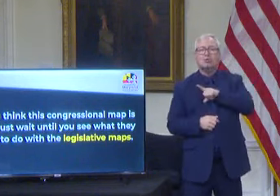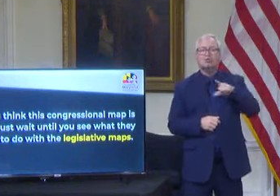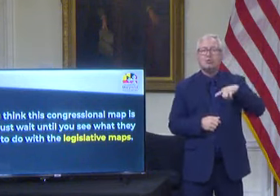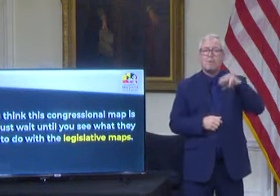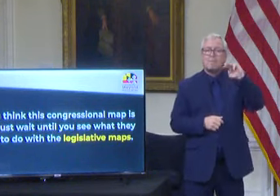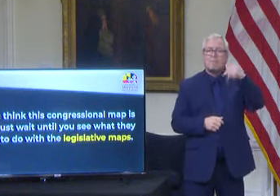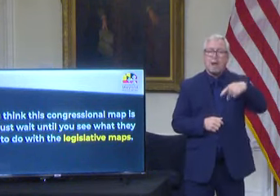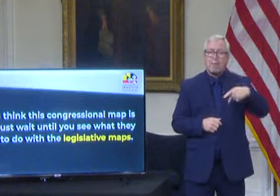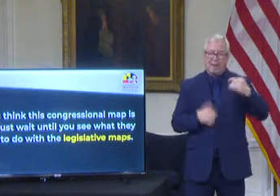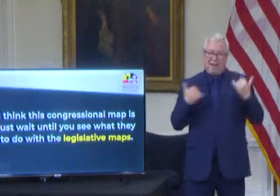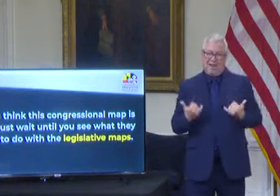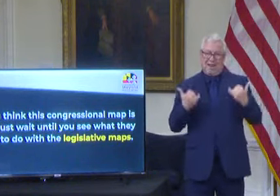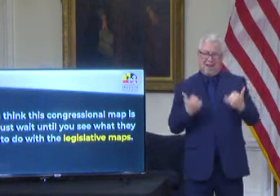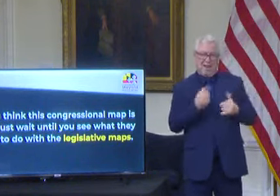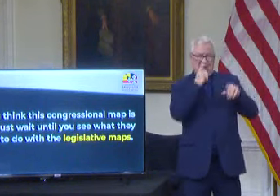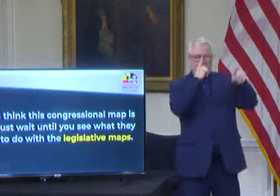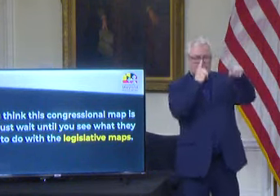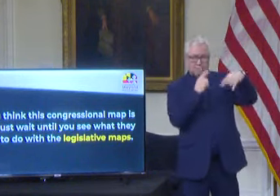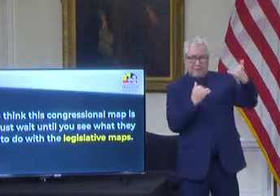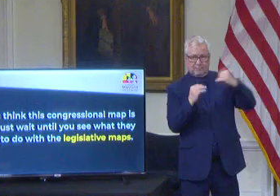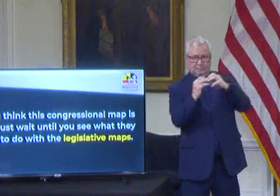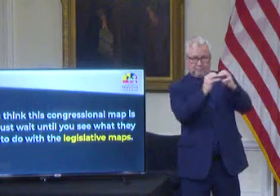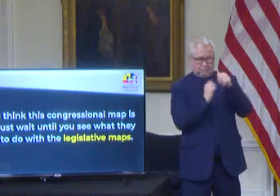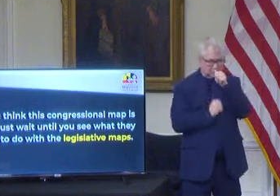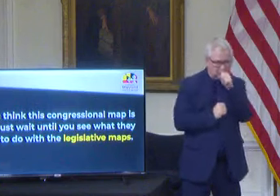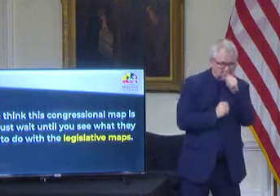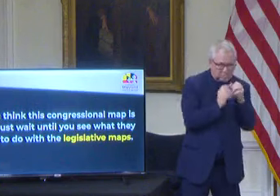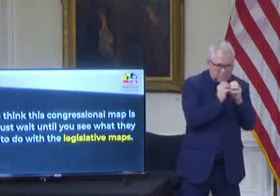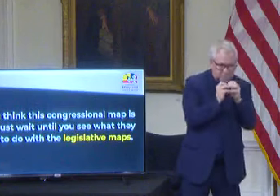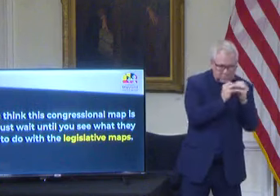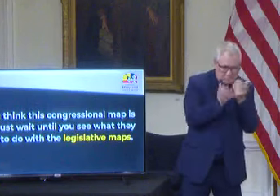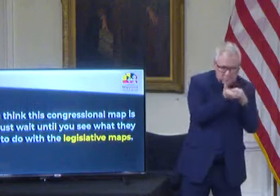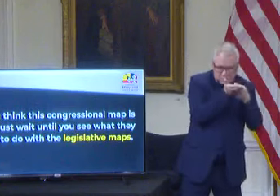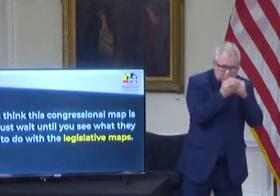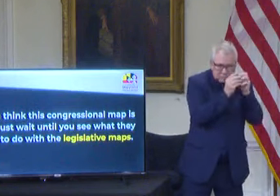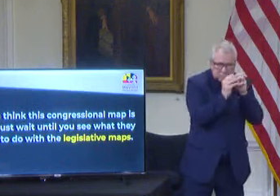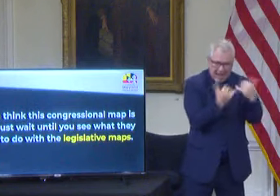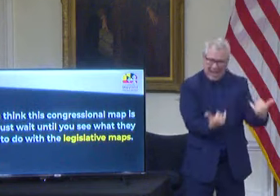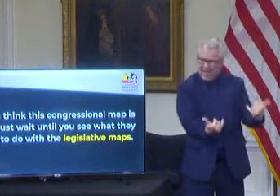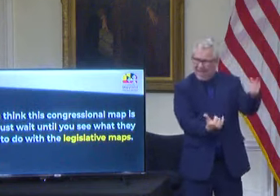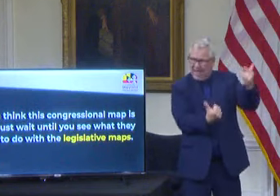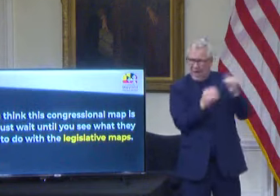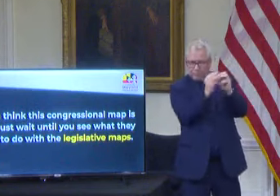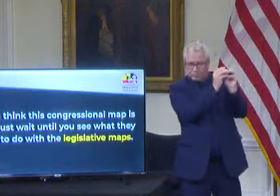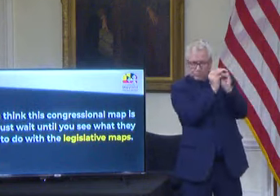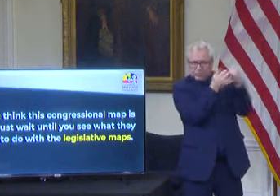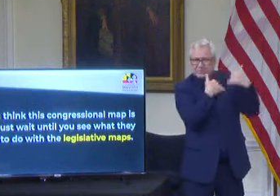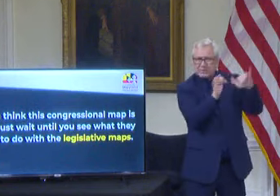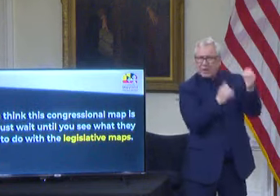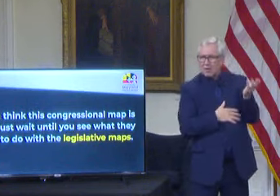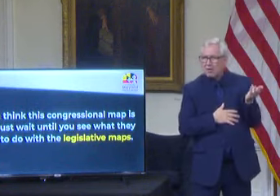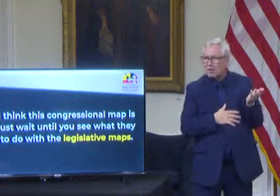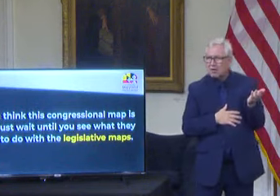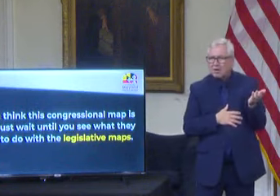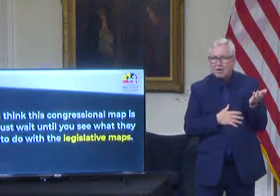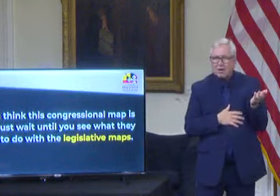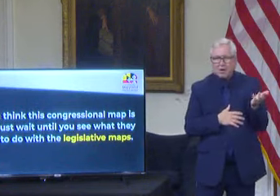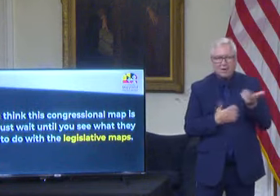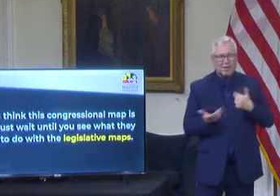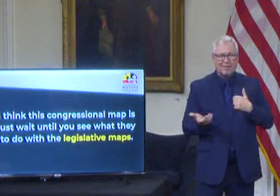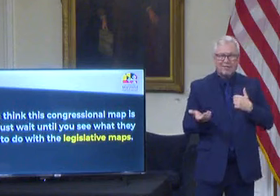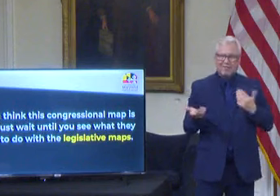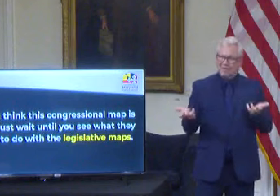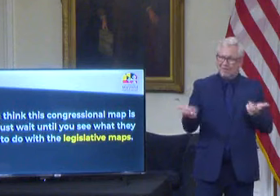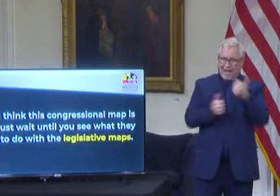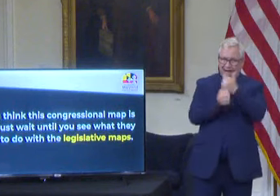they're conspiring on in secret behind closed doors. On behalf of all the people of Maryland who value